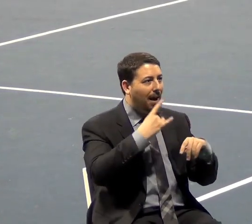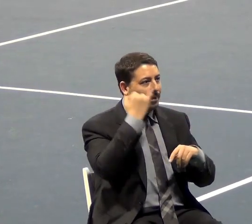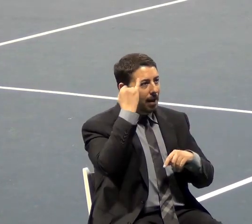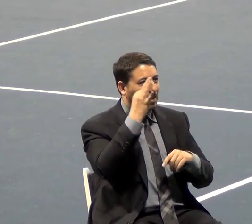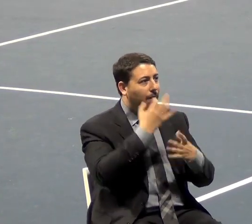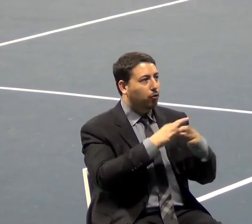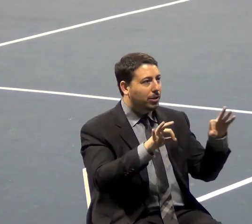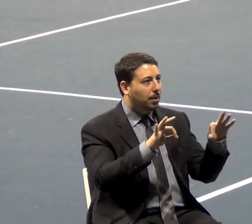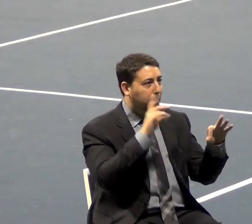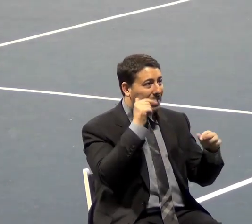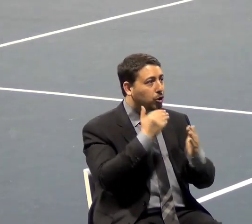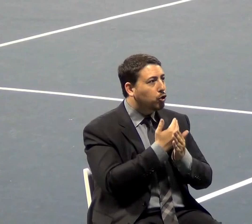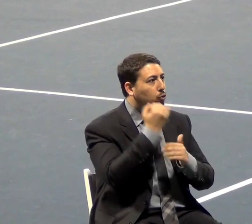young idea, it's a wonderful idea.